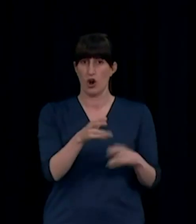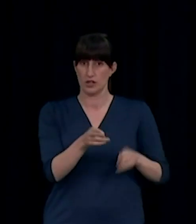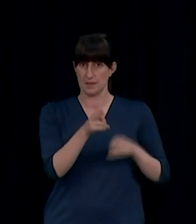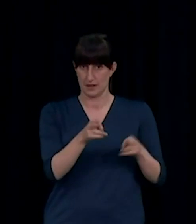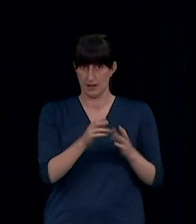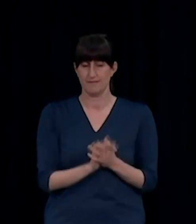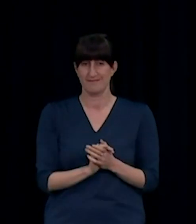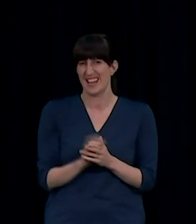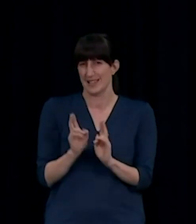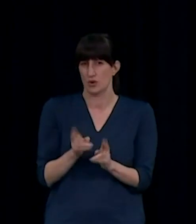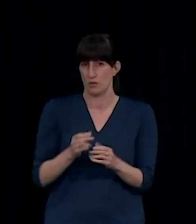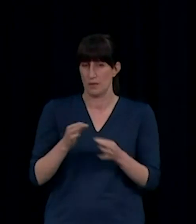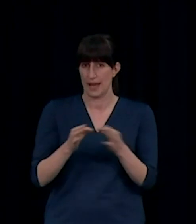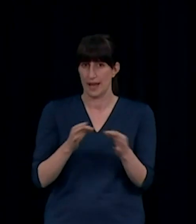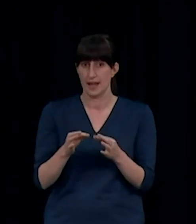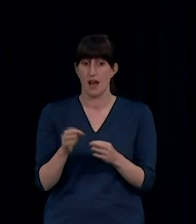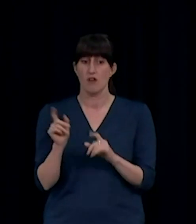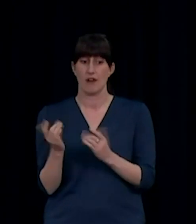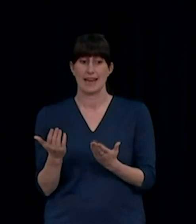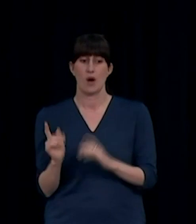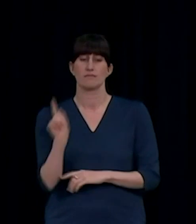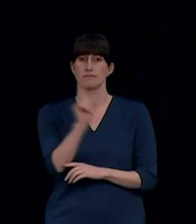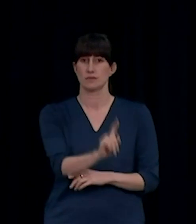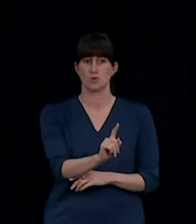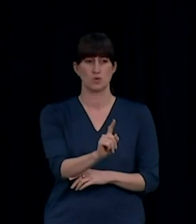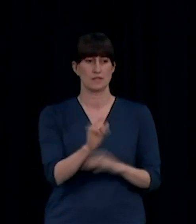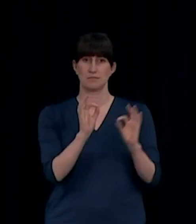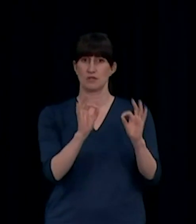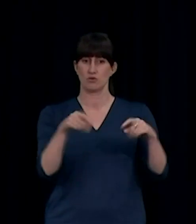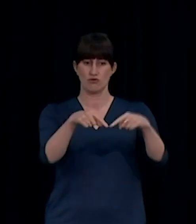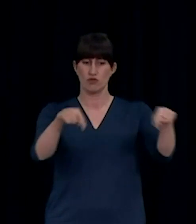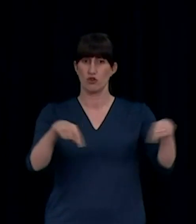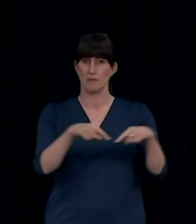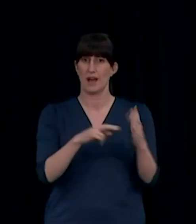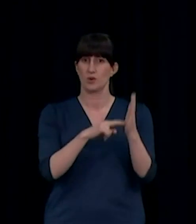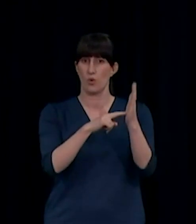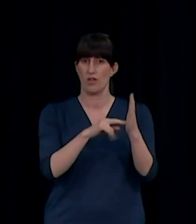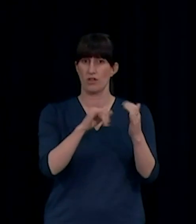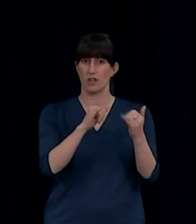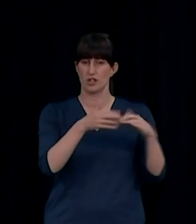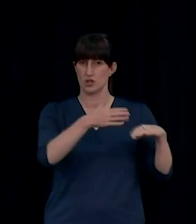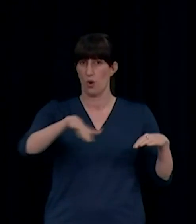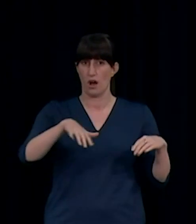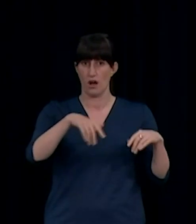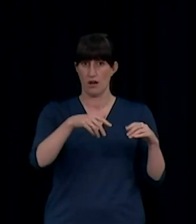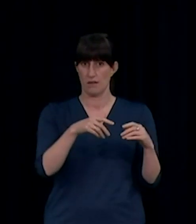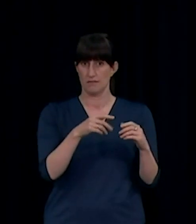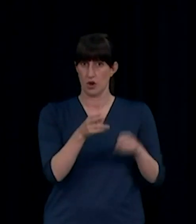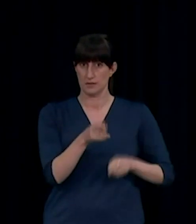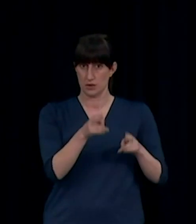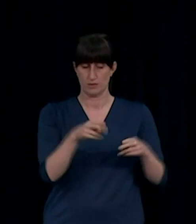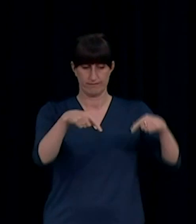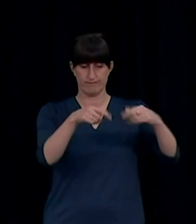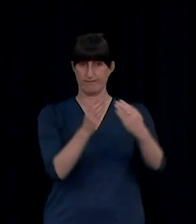in isolation at the moment in a negative pressure ventilation room with all appropriate protections. As a precaution, five members of the